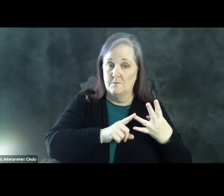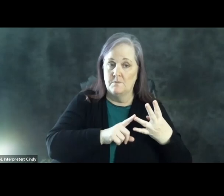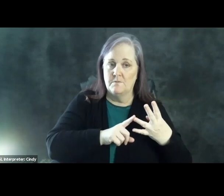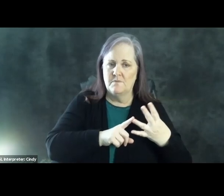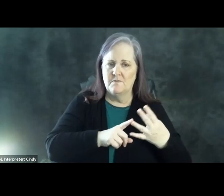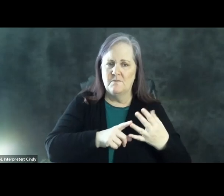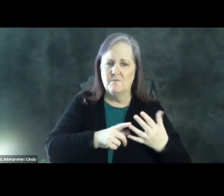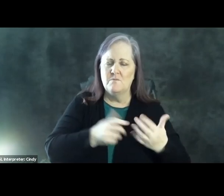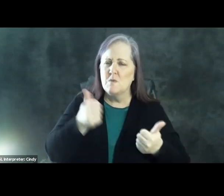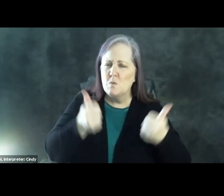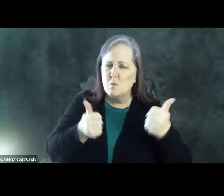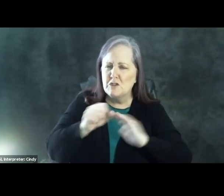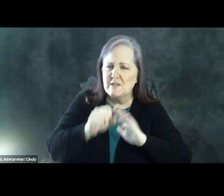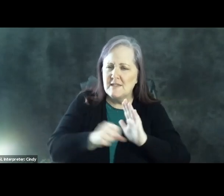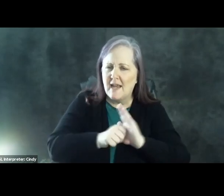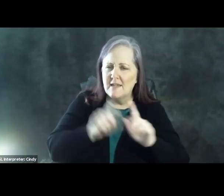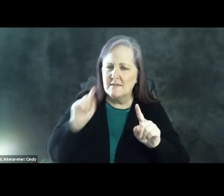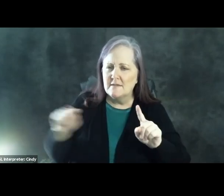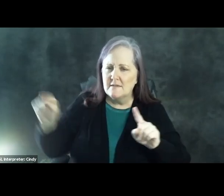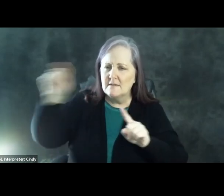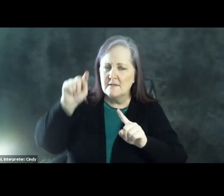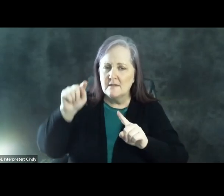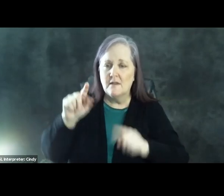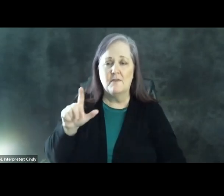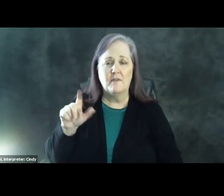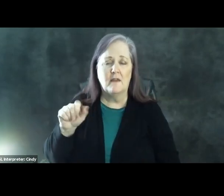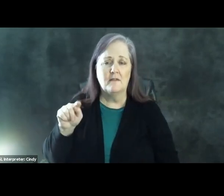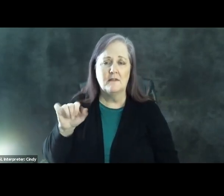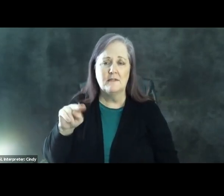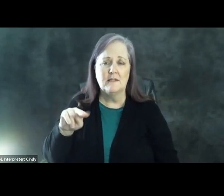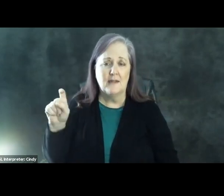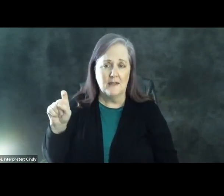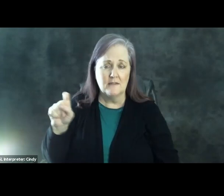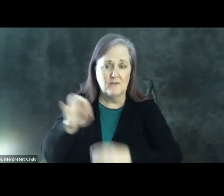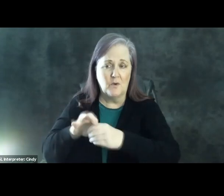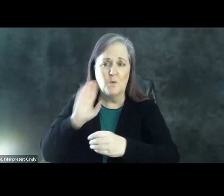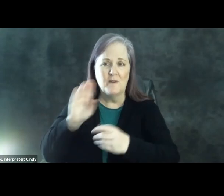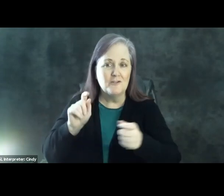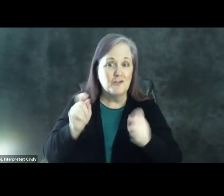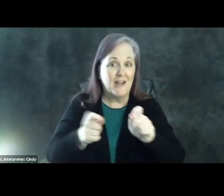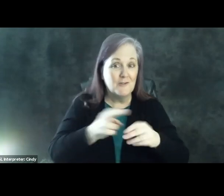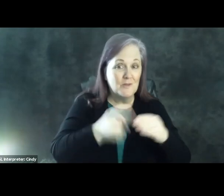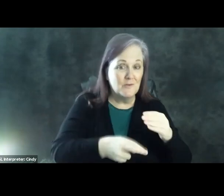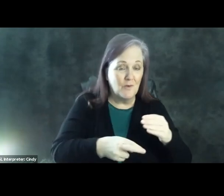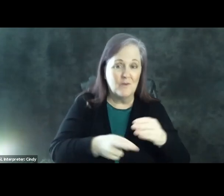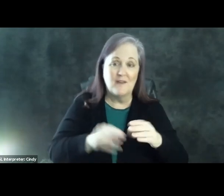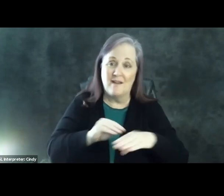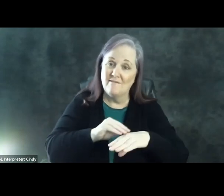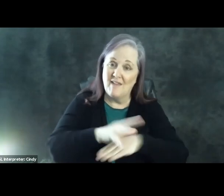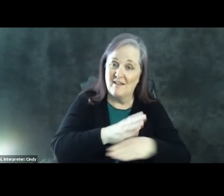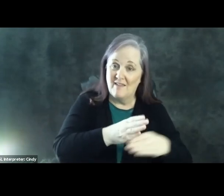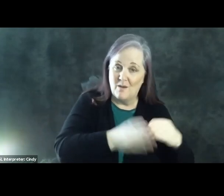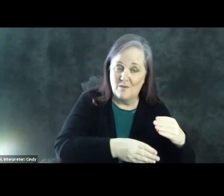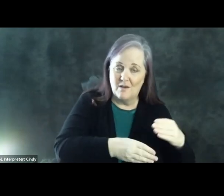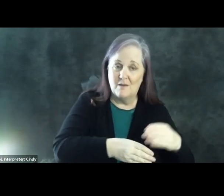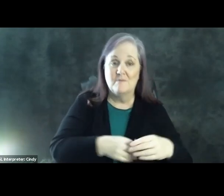what states are going to be what states will the Latinx vote be pivotal. So we have a lot of states that are the Latinx